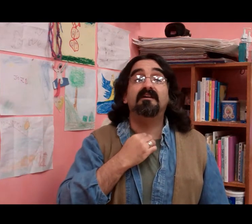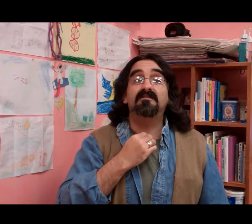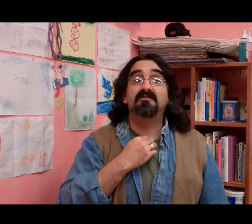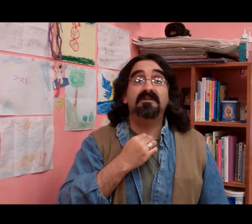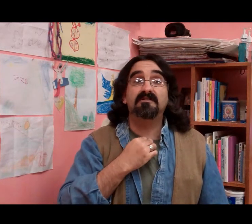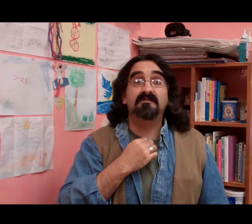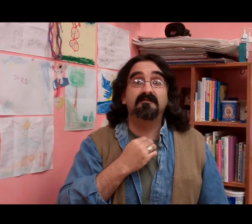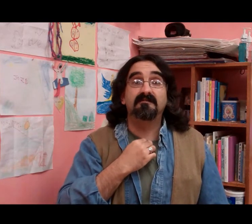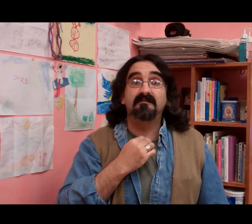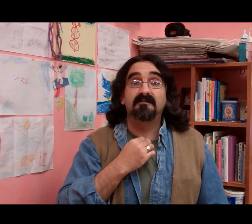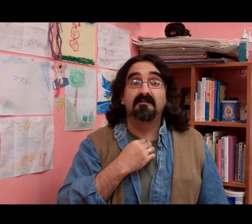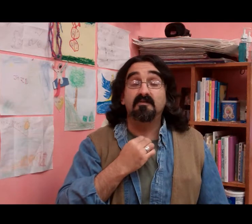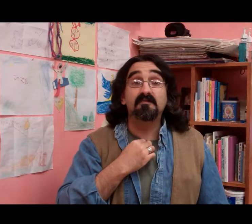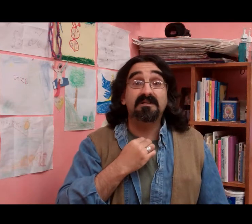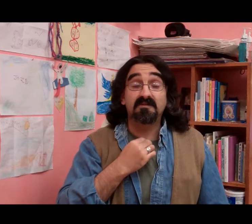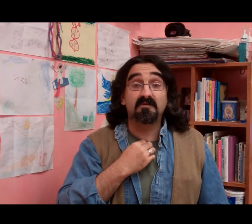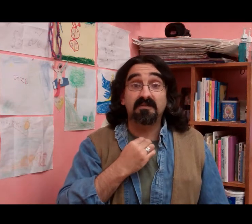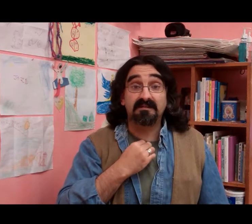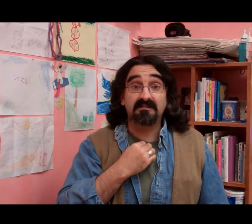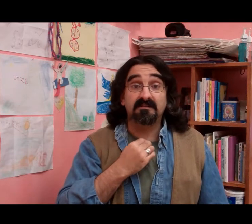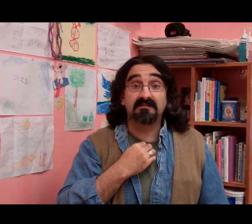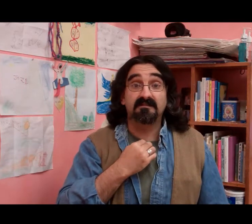the treasure of who my soulmate is.